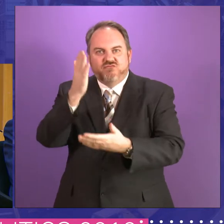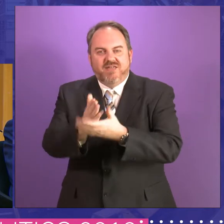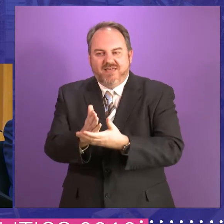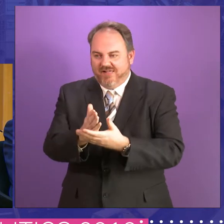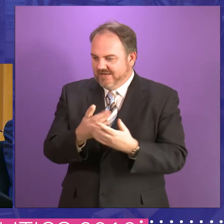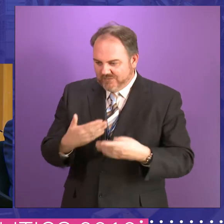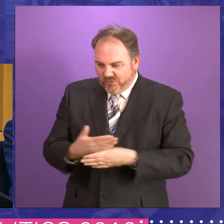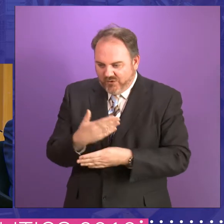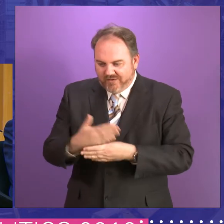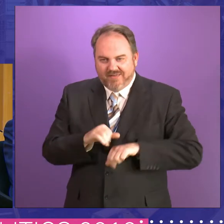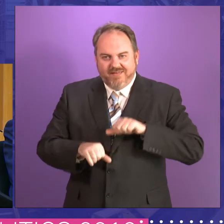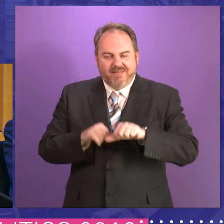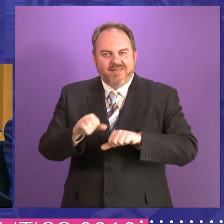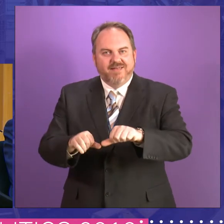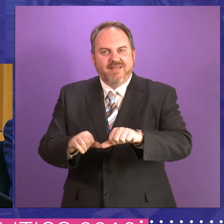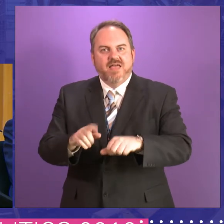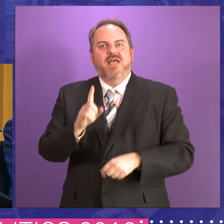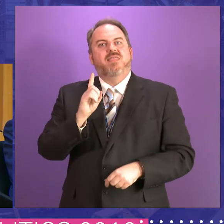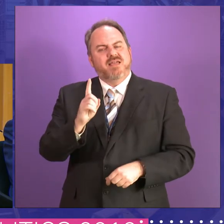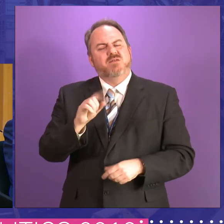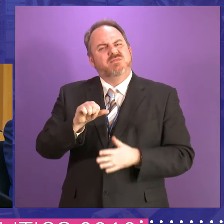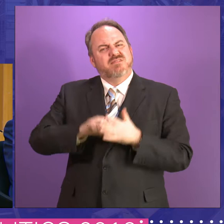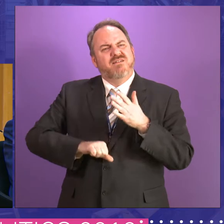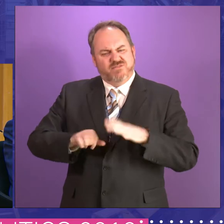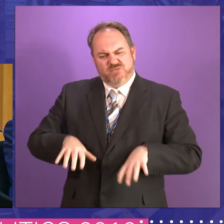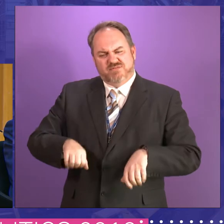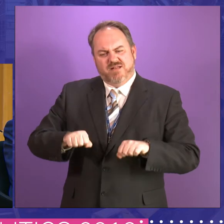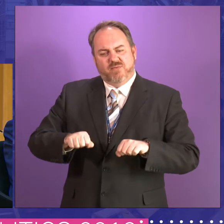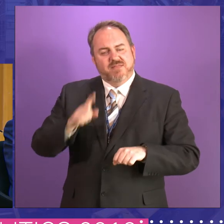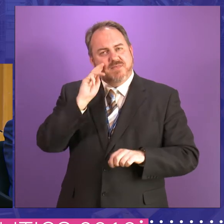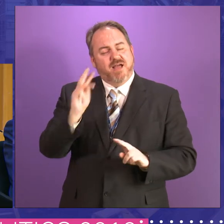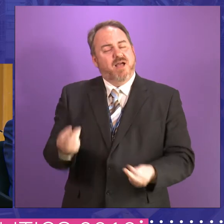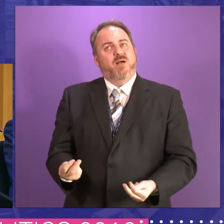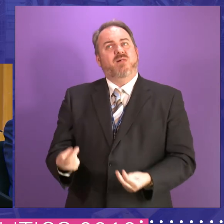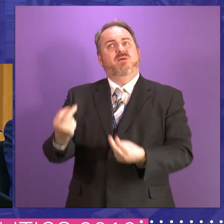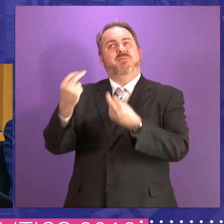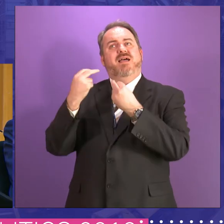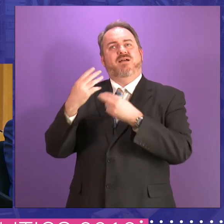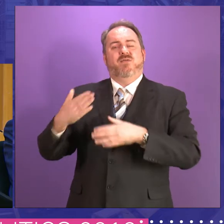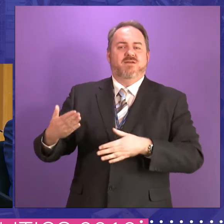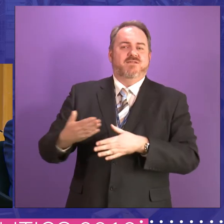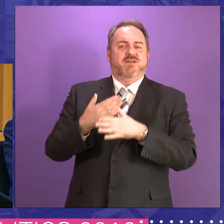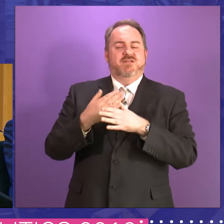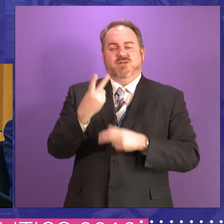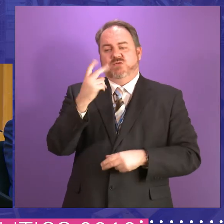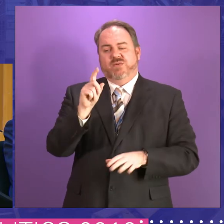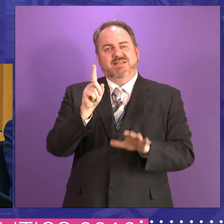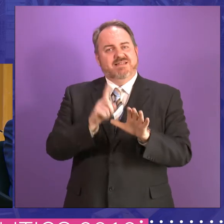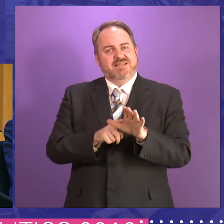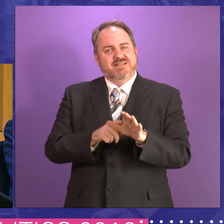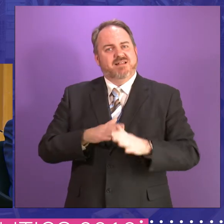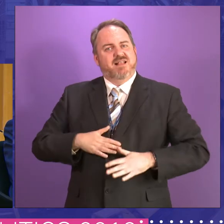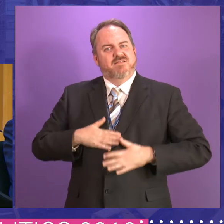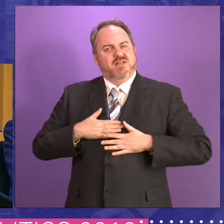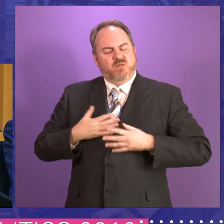needed, it was a bit difficult. But I look back on the first 20 years of Scottish Parliament and there's been